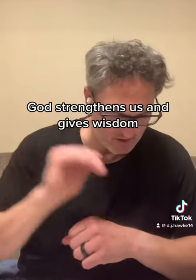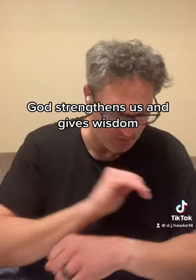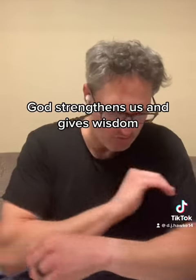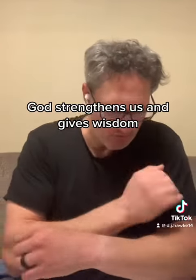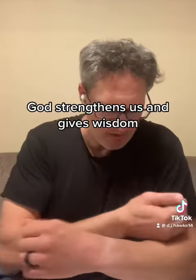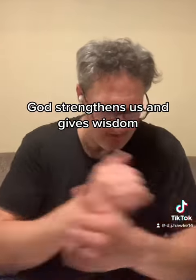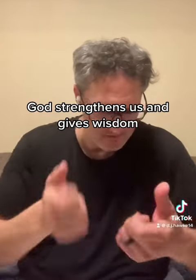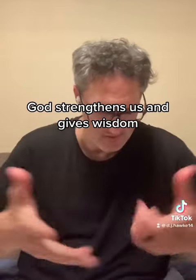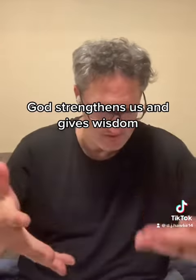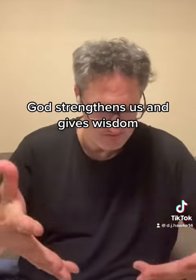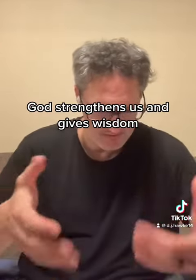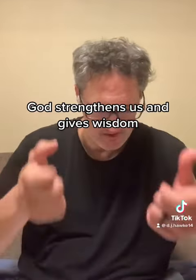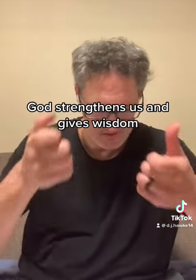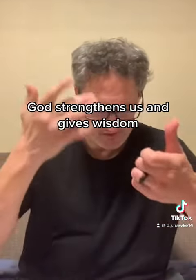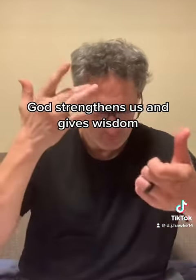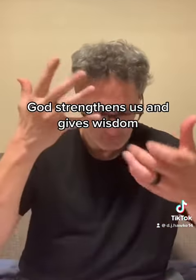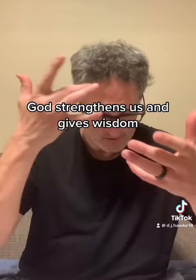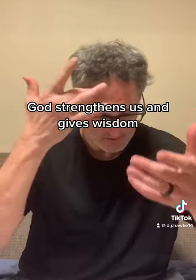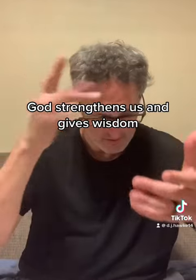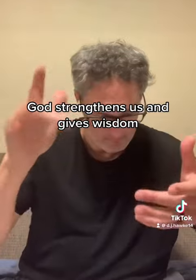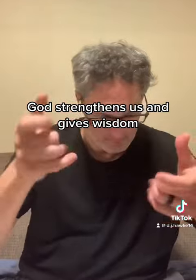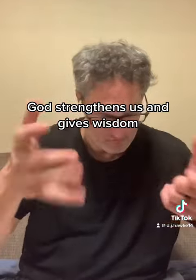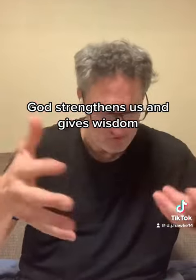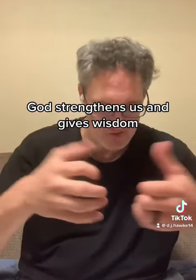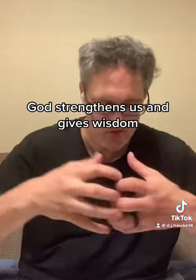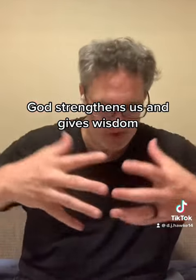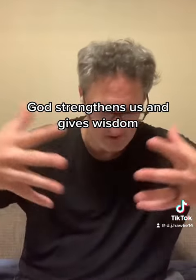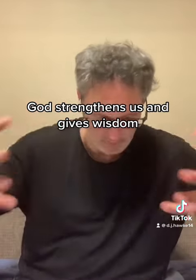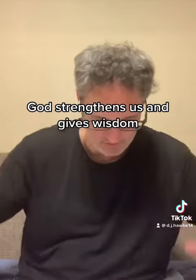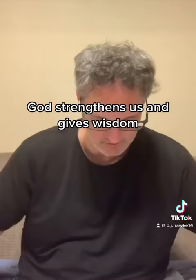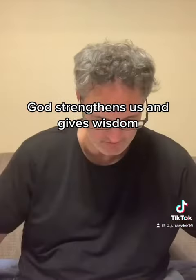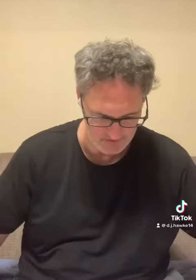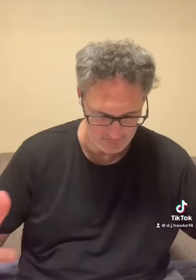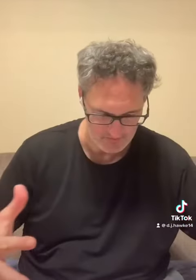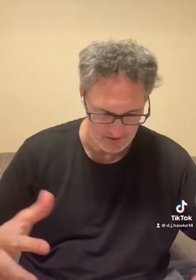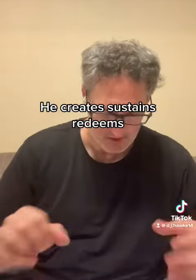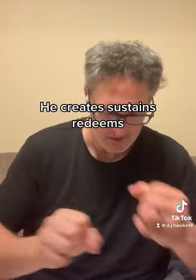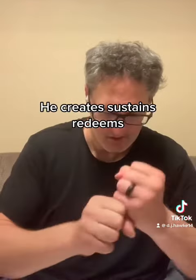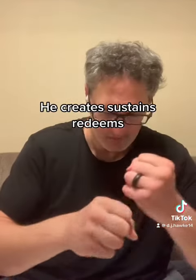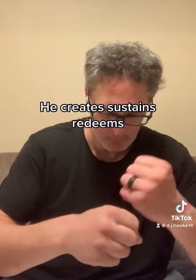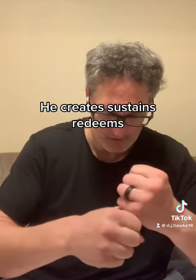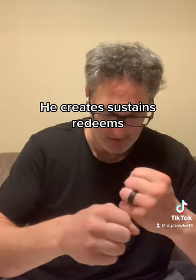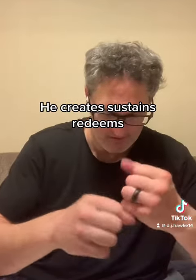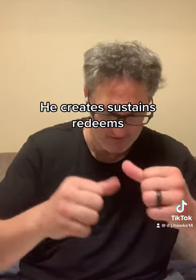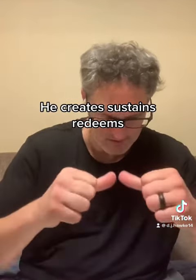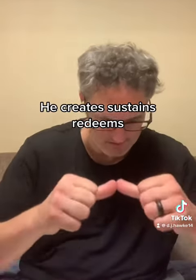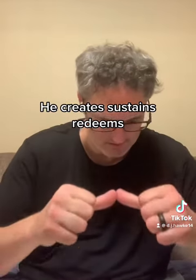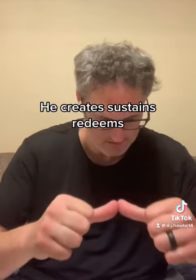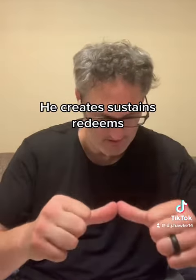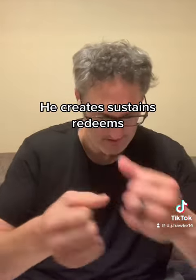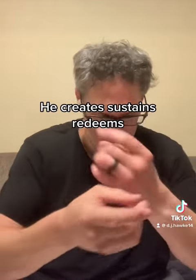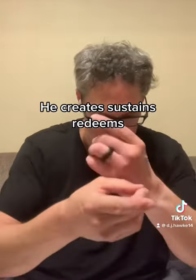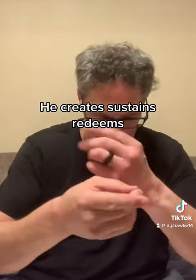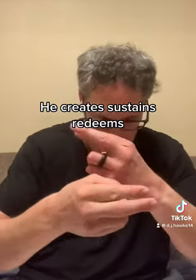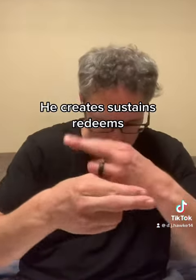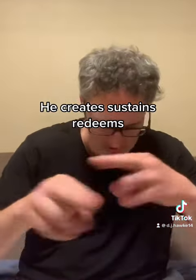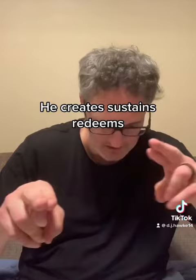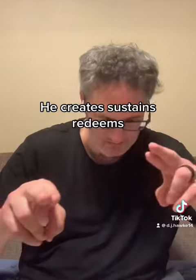strengthens us and gives wisdom generously. He creates, sustains, redeems,